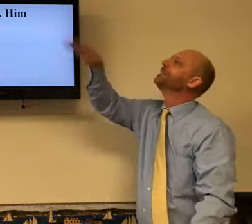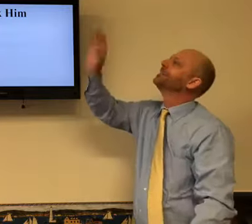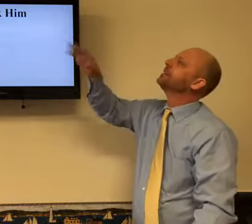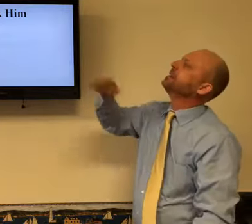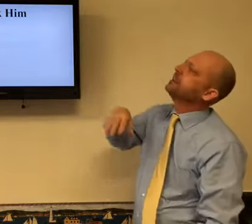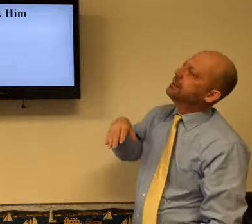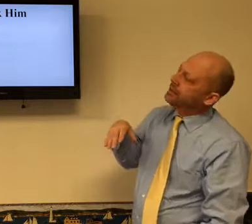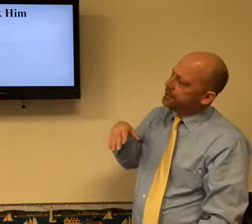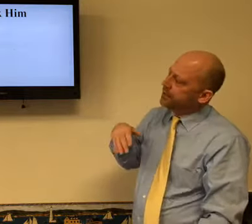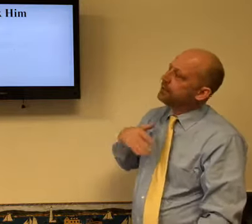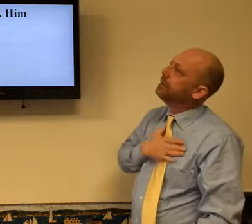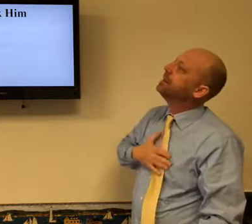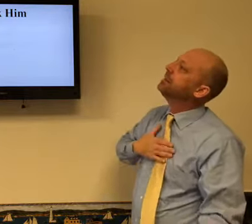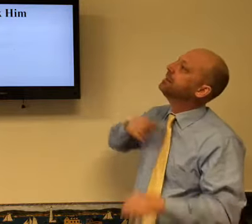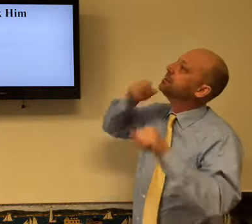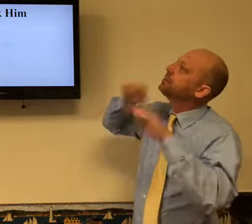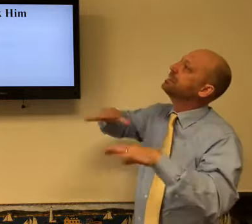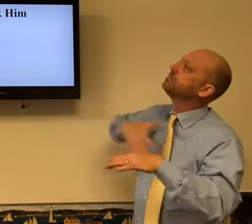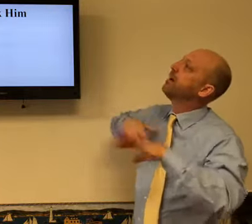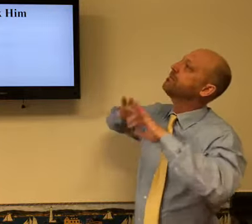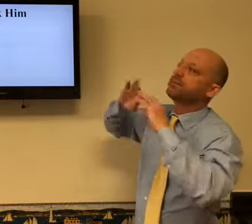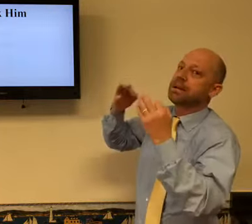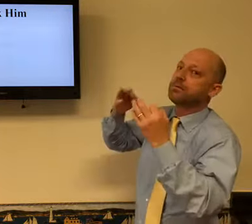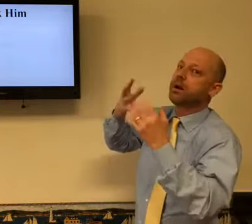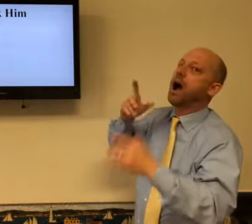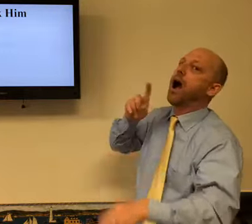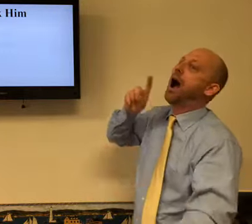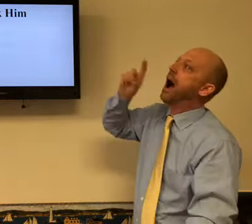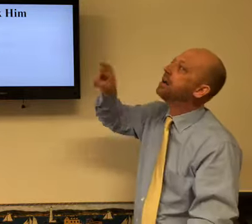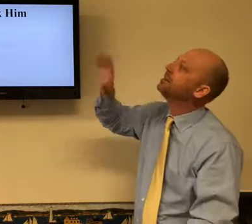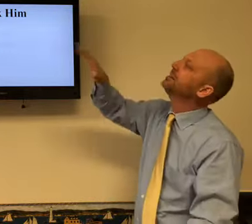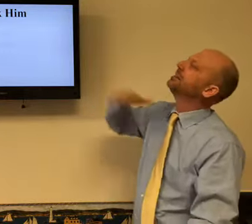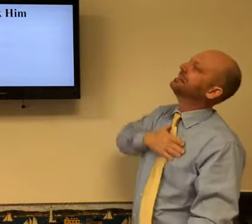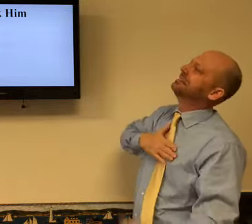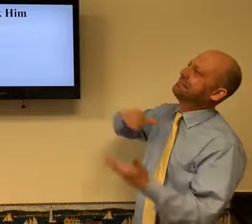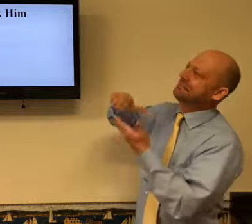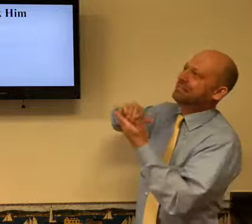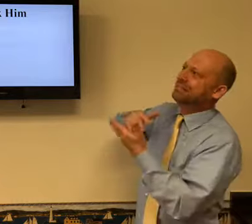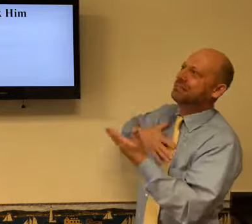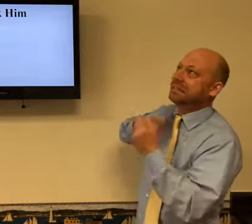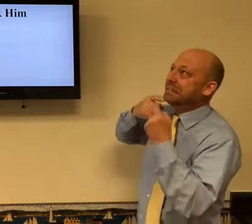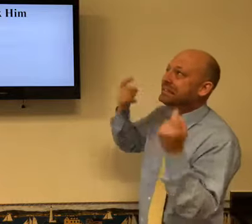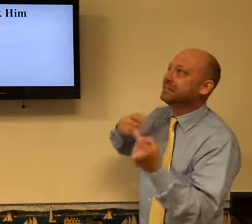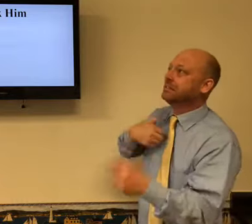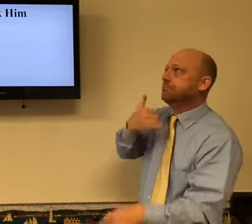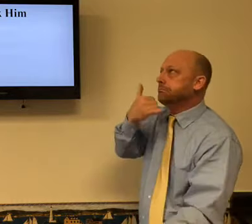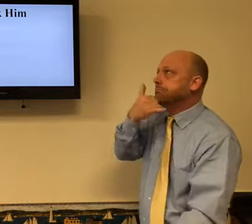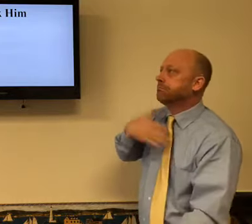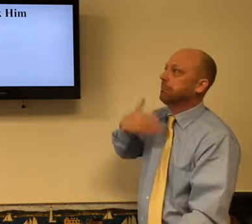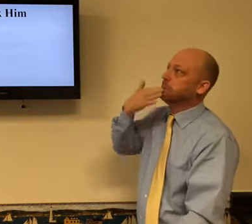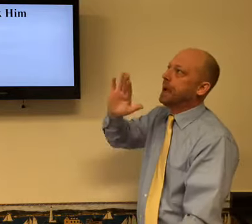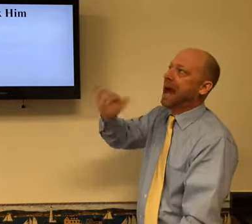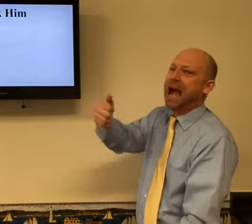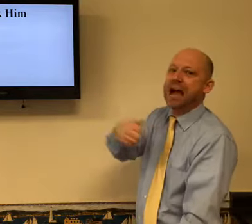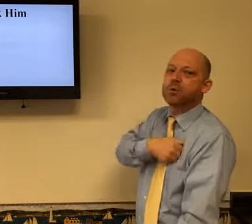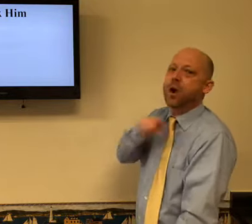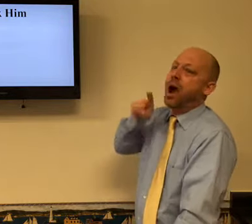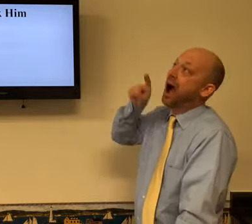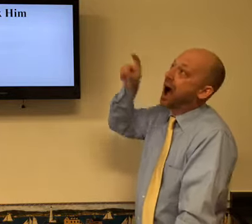Ask him. Thank him. Praise him. Ask him. Lord, please bless my family. Ask. Please forgive my sins. I've made mistakes. I've